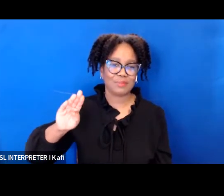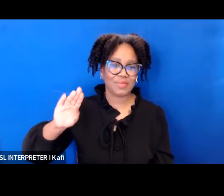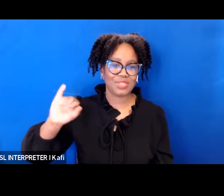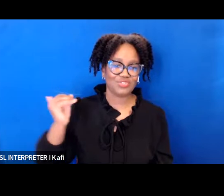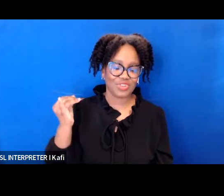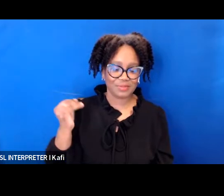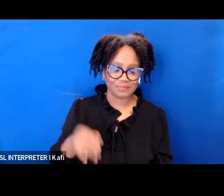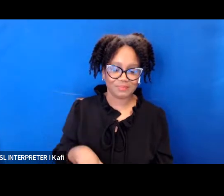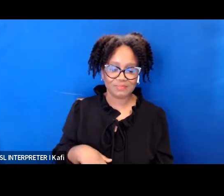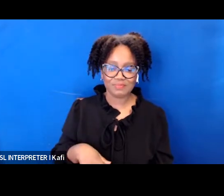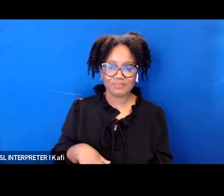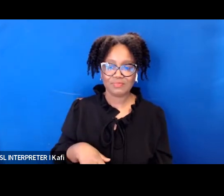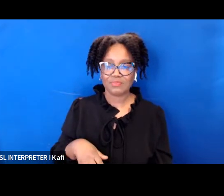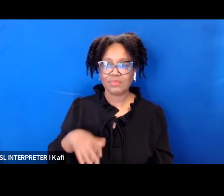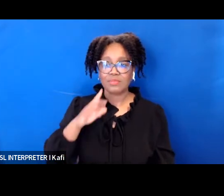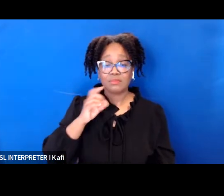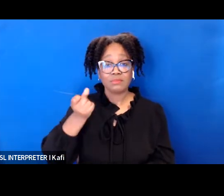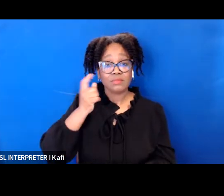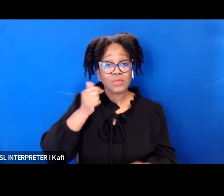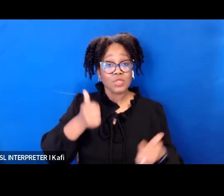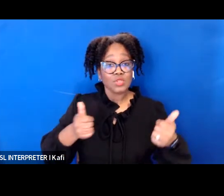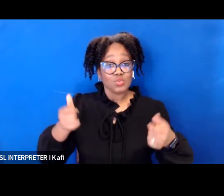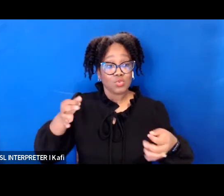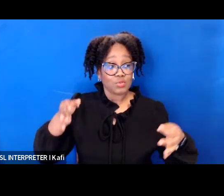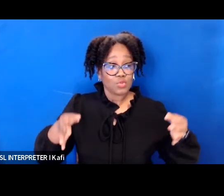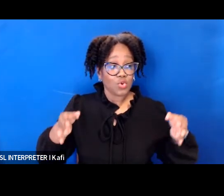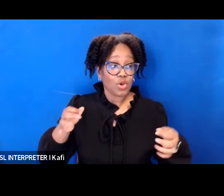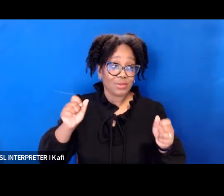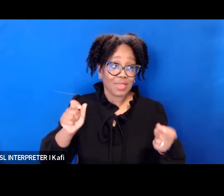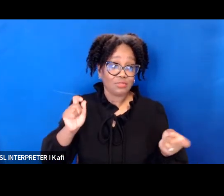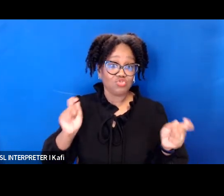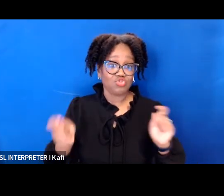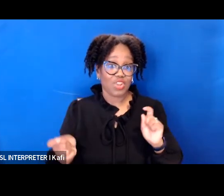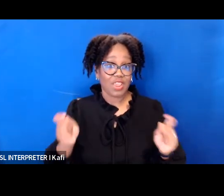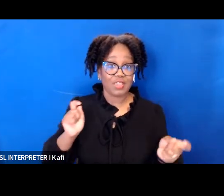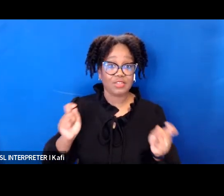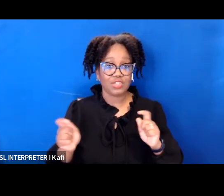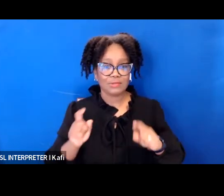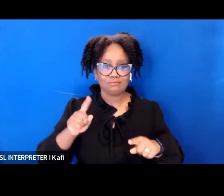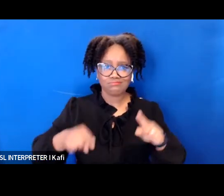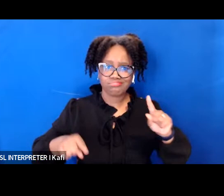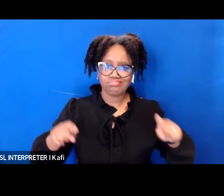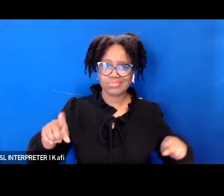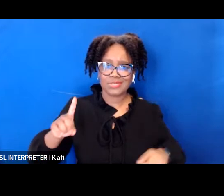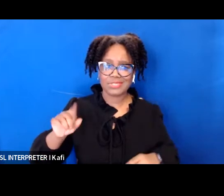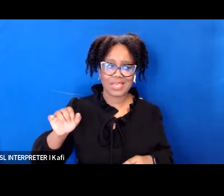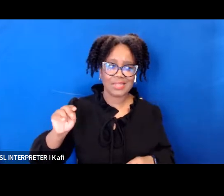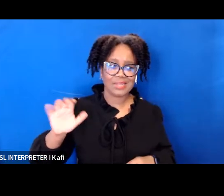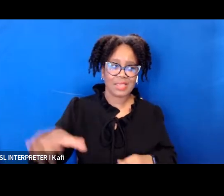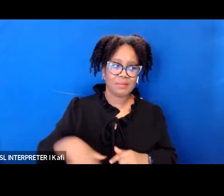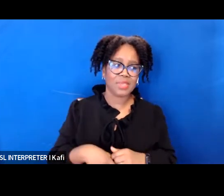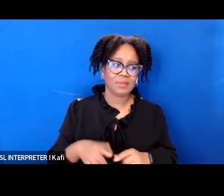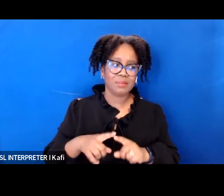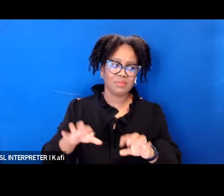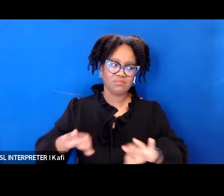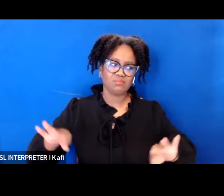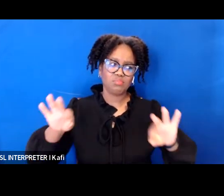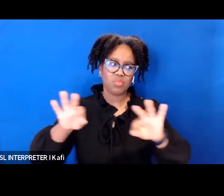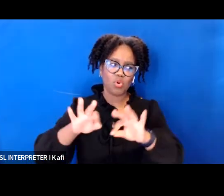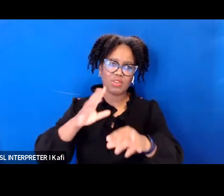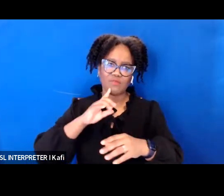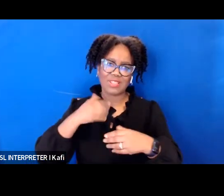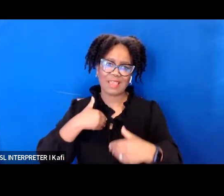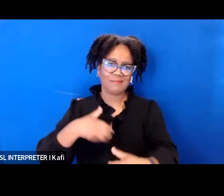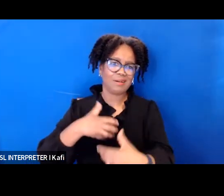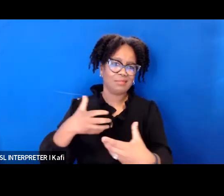can change its balance and dynamic because supreme court justices serve for life and wield such significant power it's